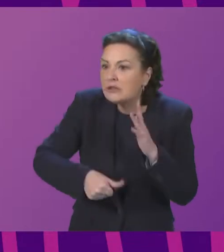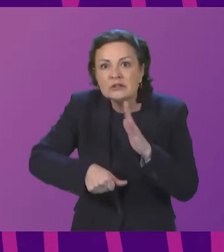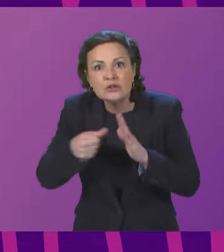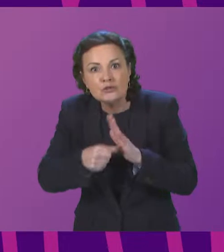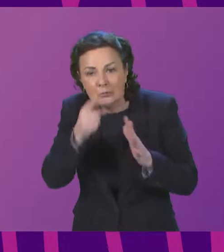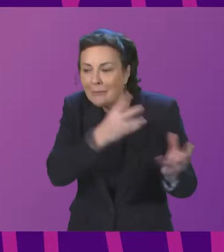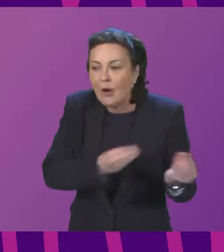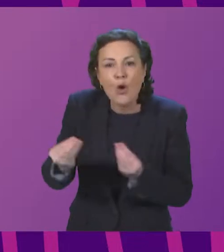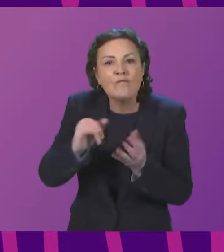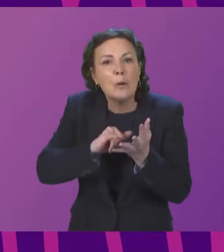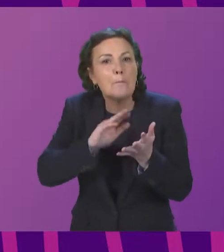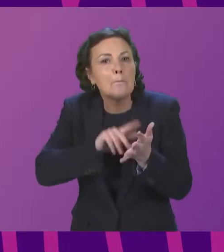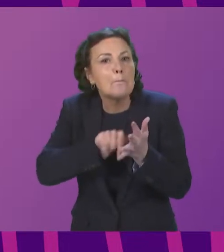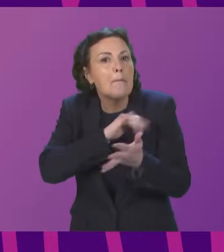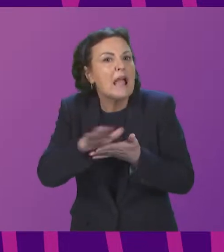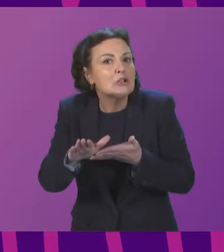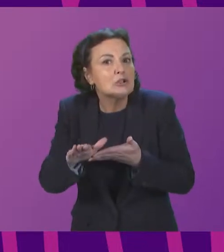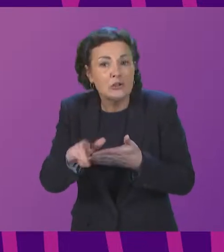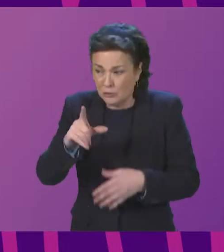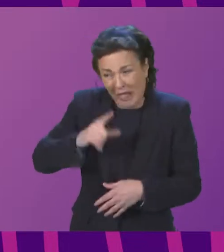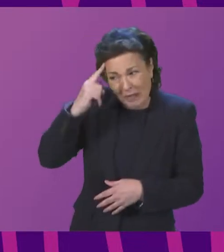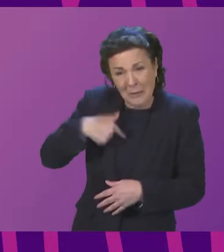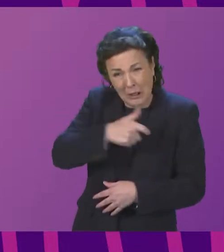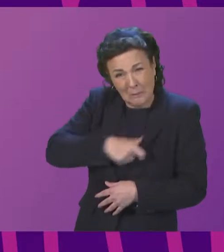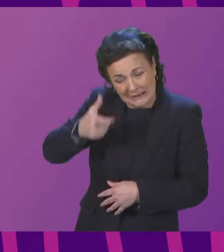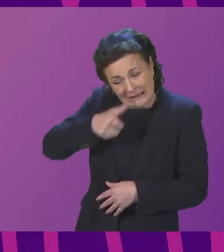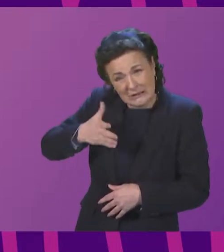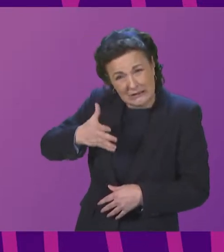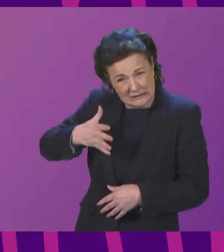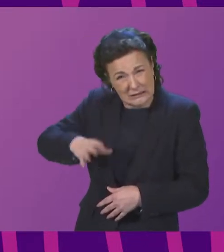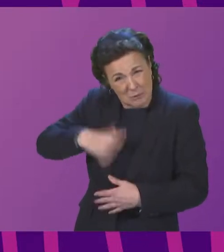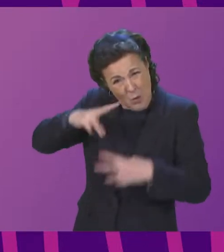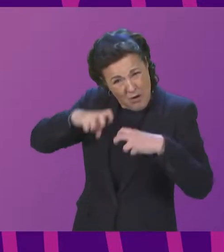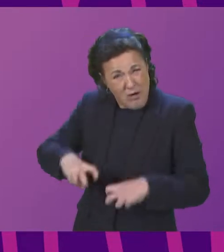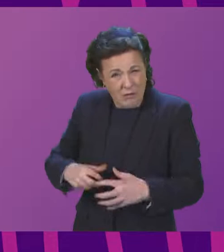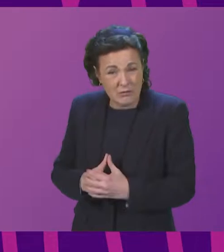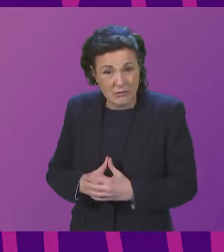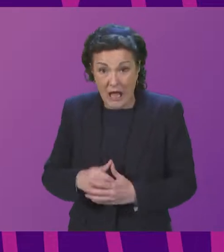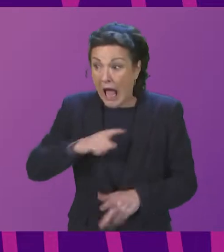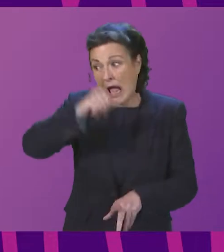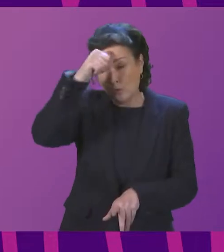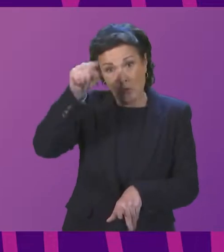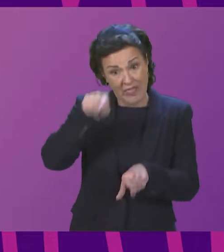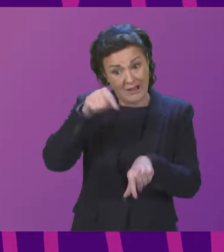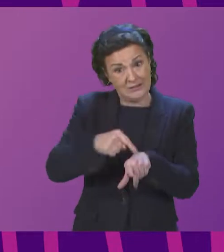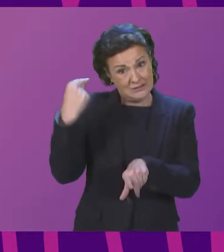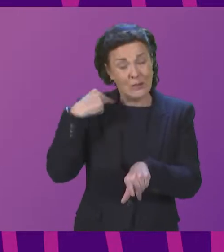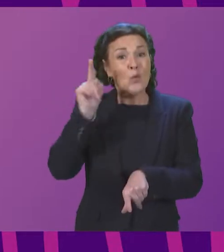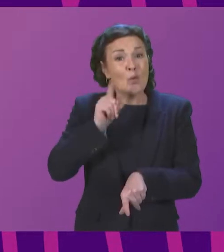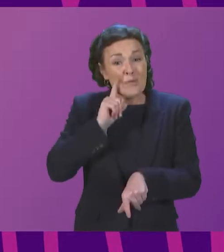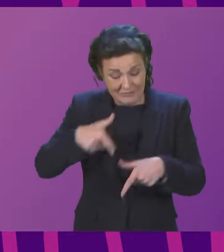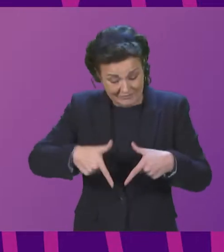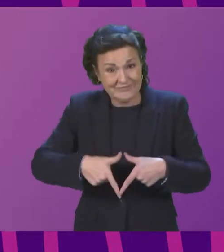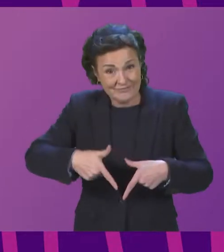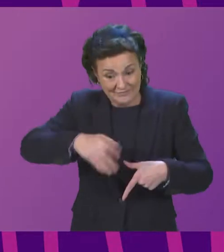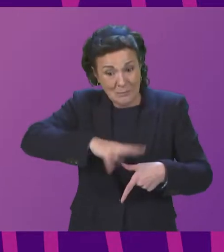that's something that the committee would consider exploring. given the experience of the transvaginal mesh campaigners I would ask that the